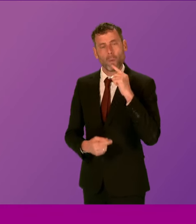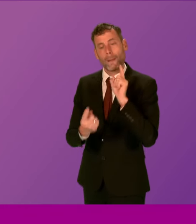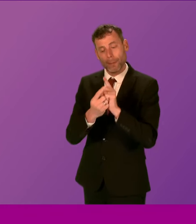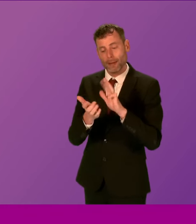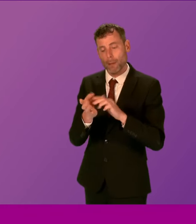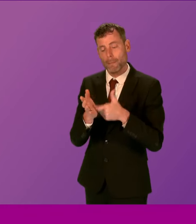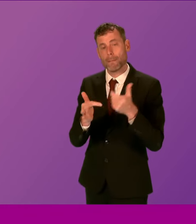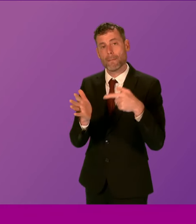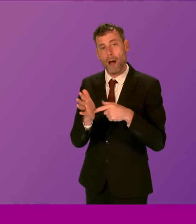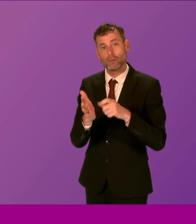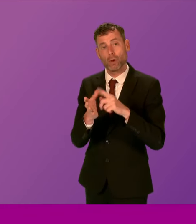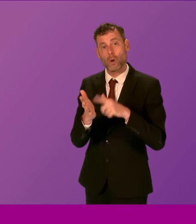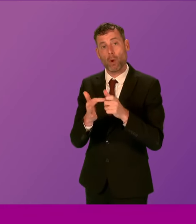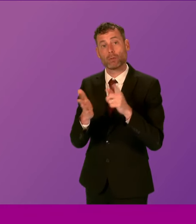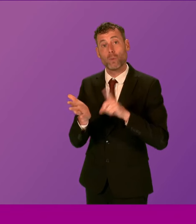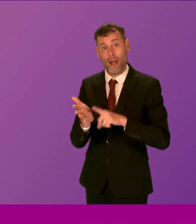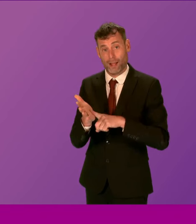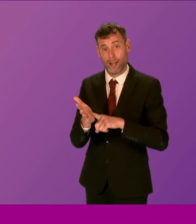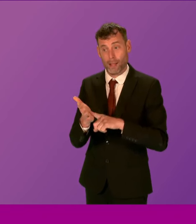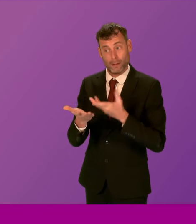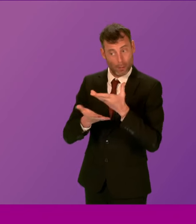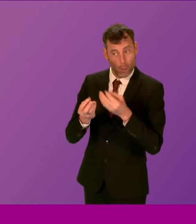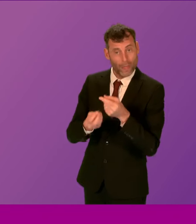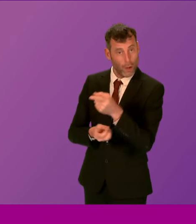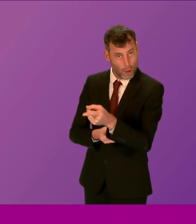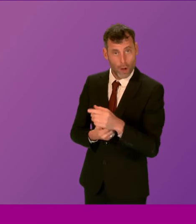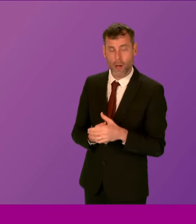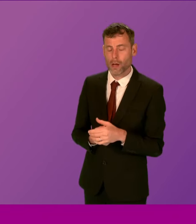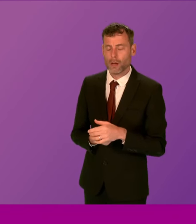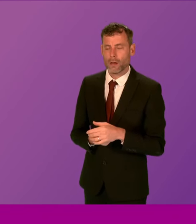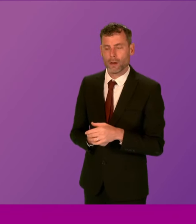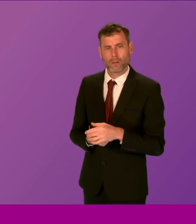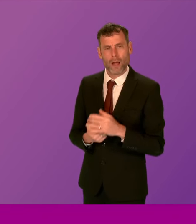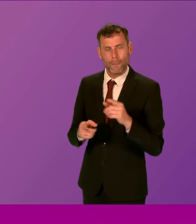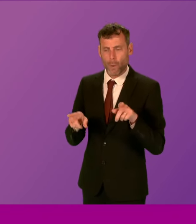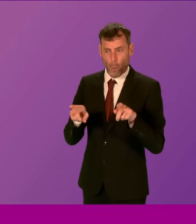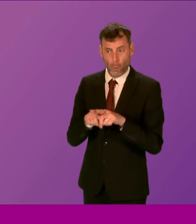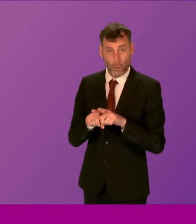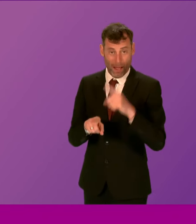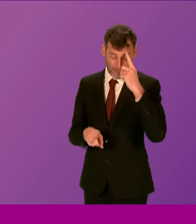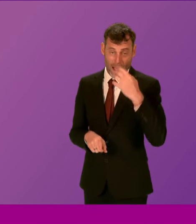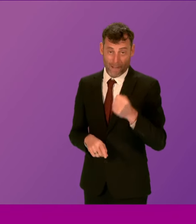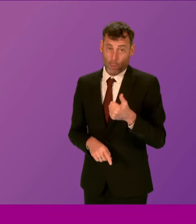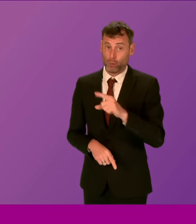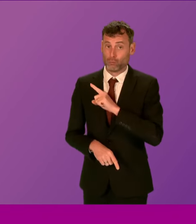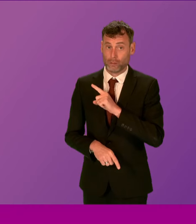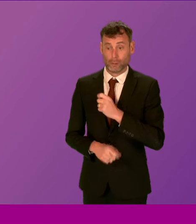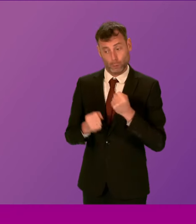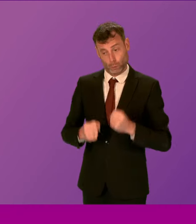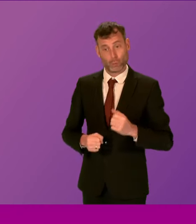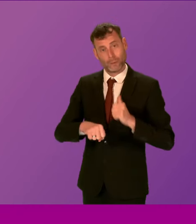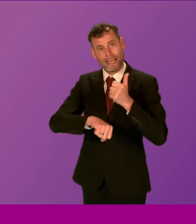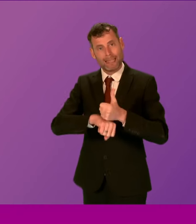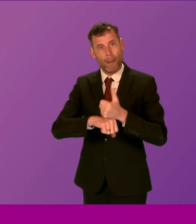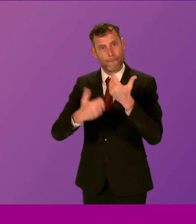Caldwell. Of course, this government, I will meet with Margaret Caldwell, and there is due consideration being given to a judge-led public inquiry. Question number three,